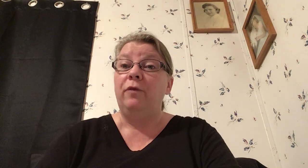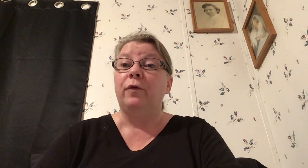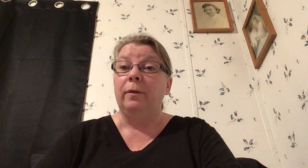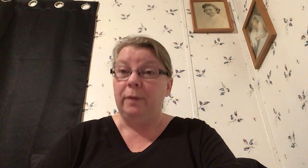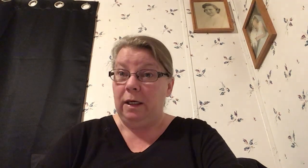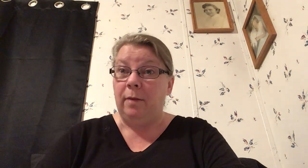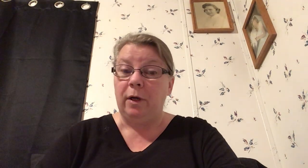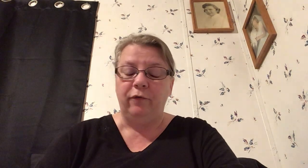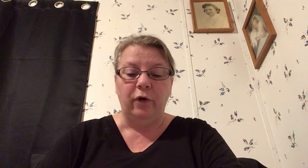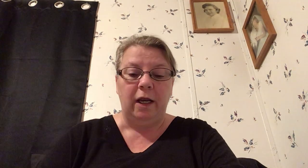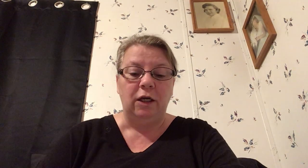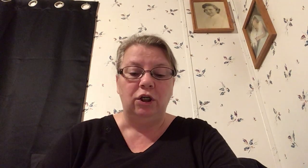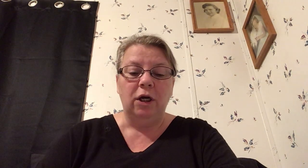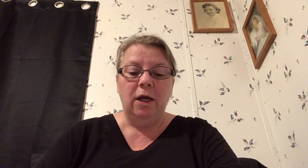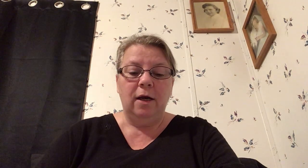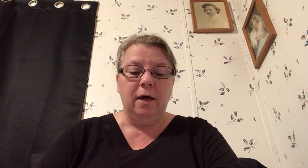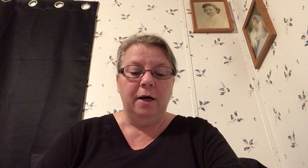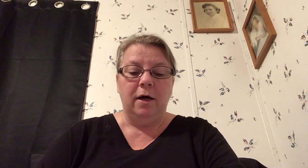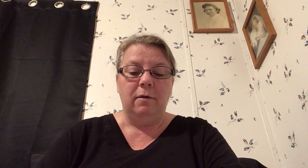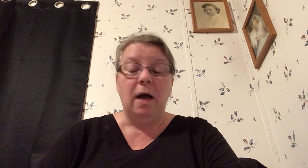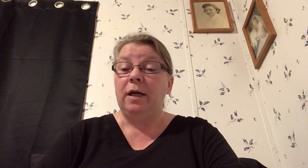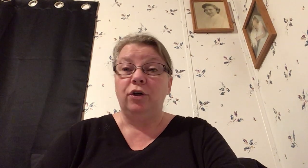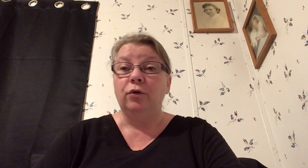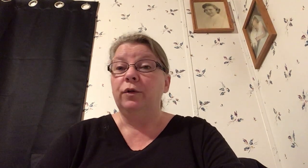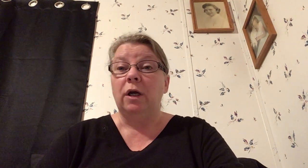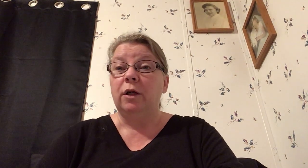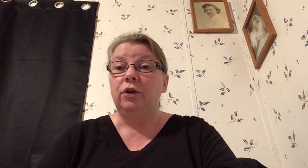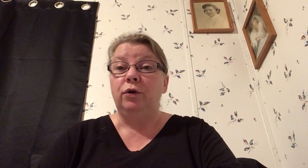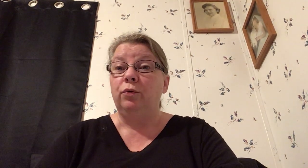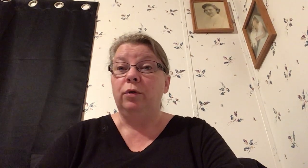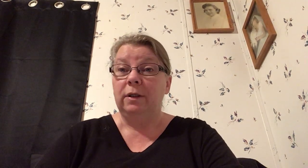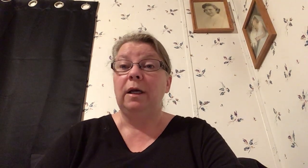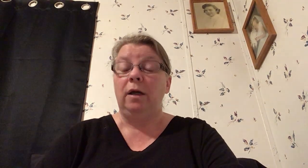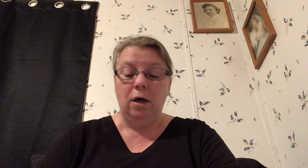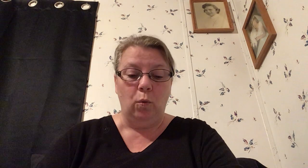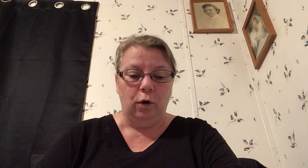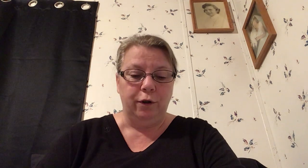from the demon of rage I chose not to say a word